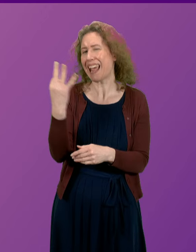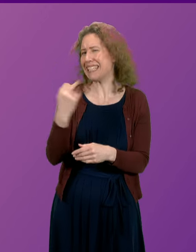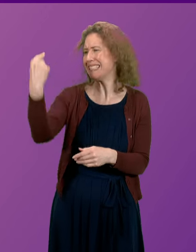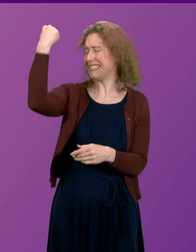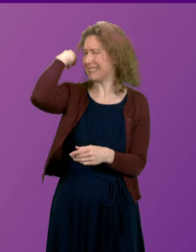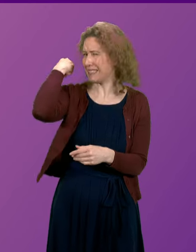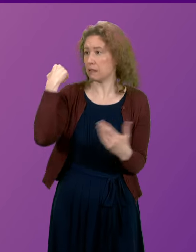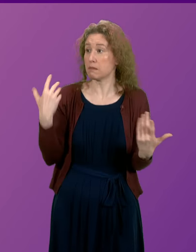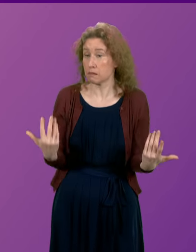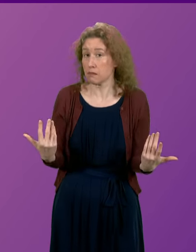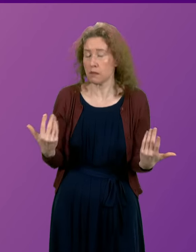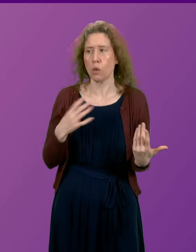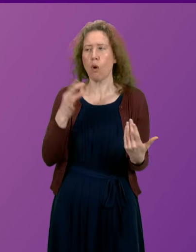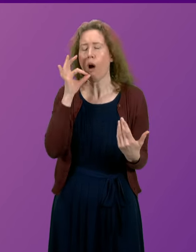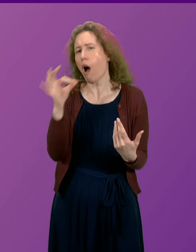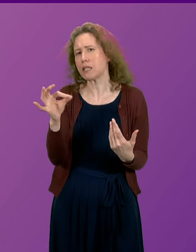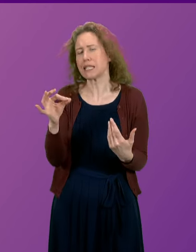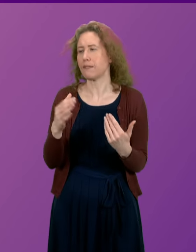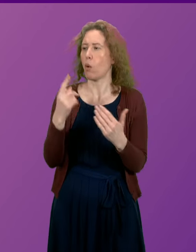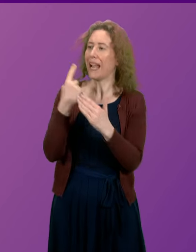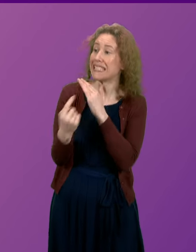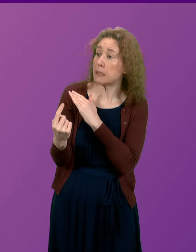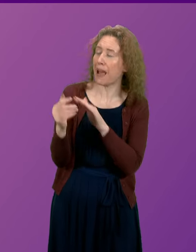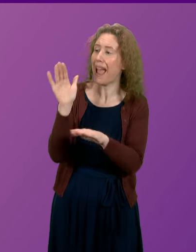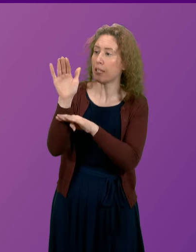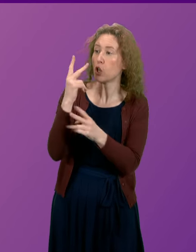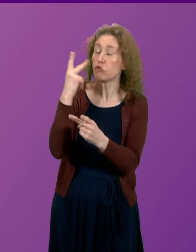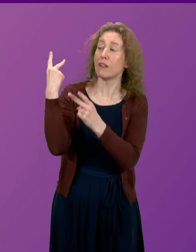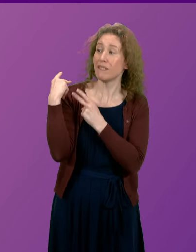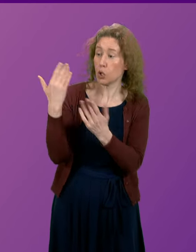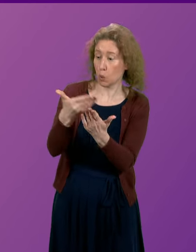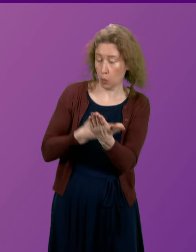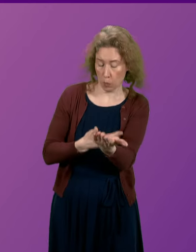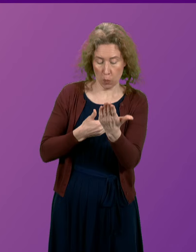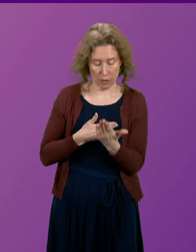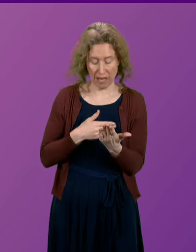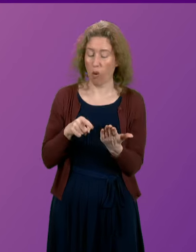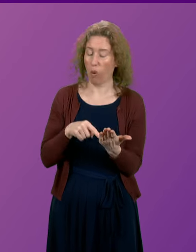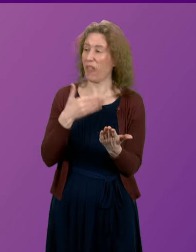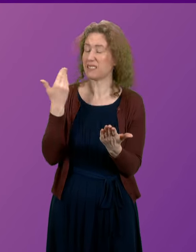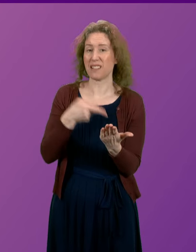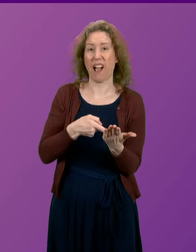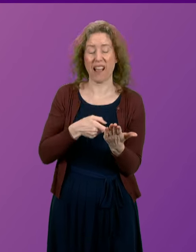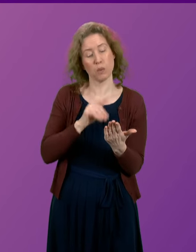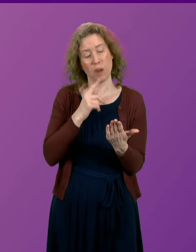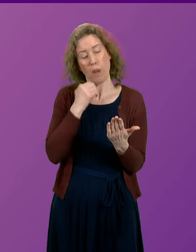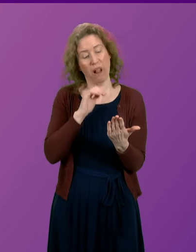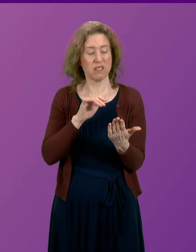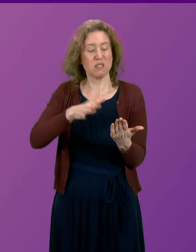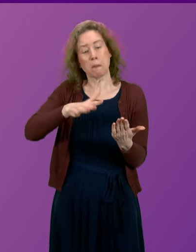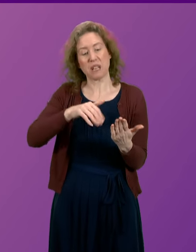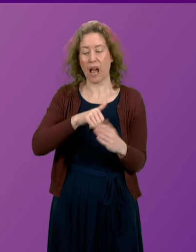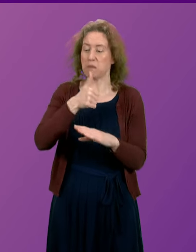as simple as that. We don't ask for independent external reviews and then say, well, they are implemented every now and then.